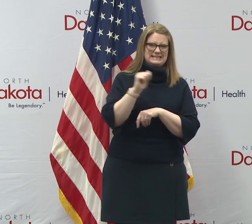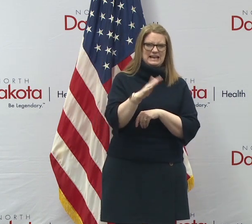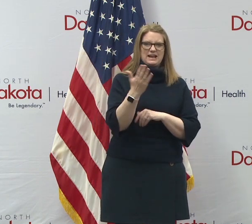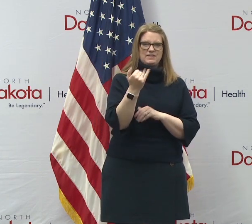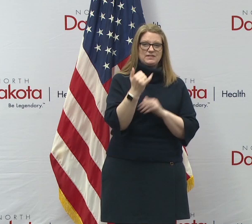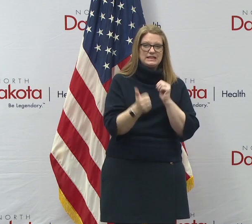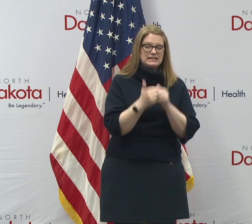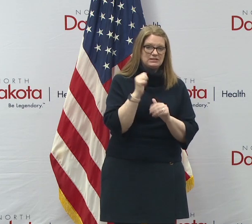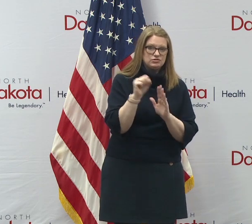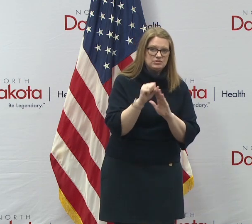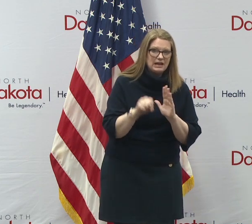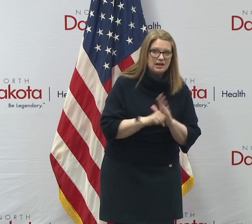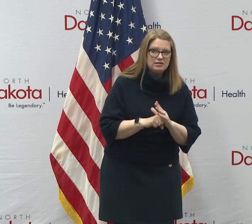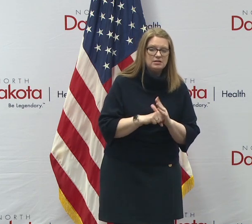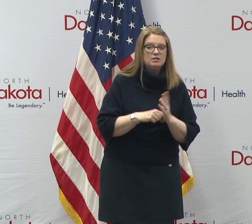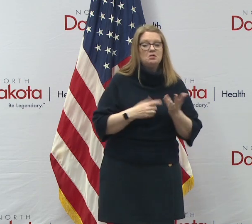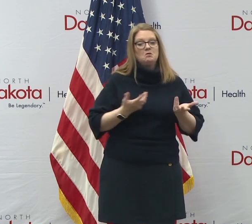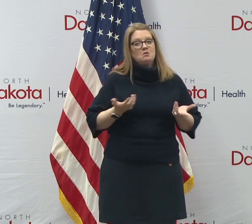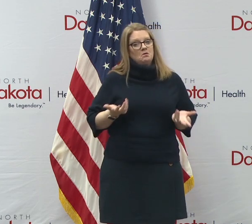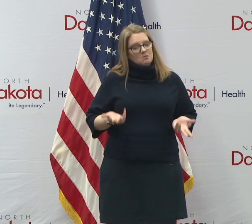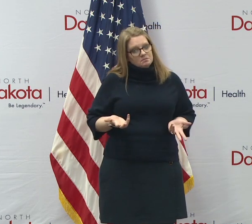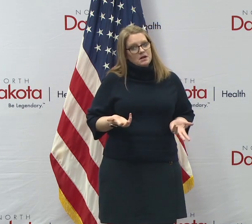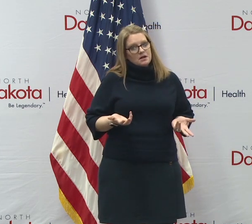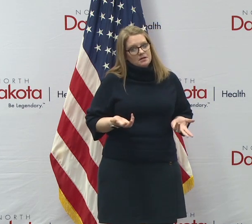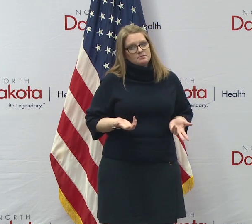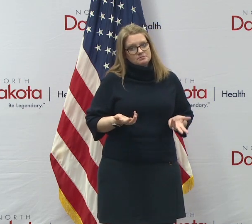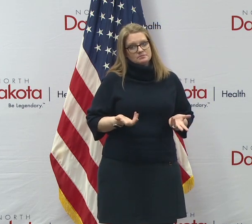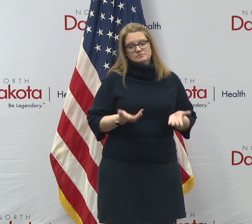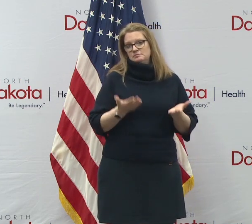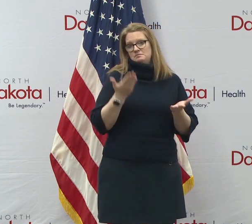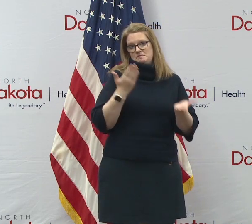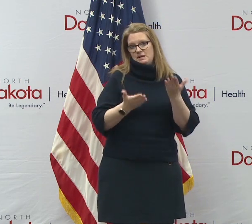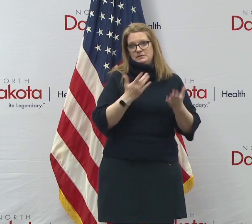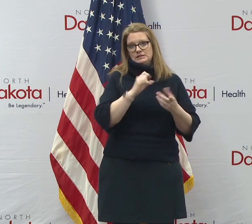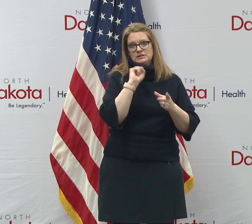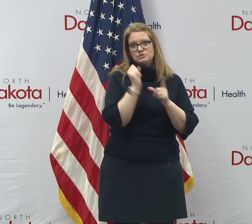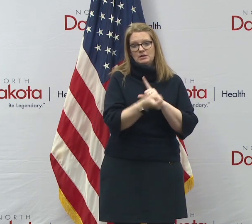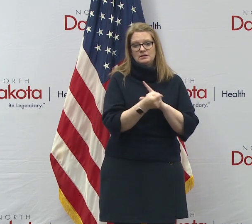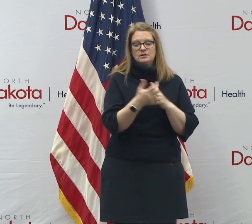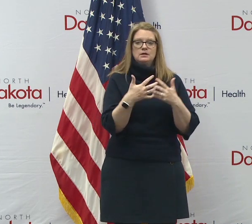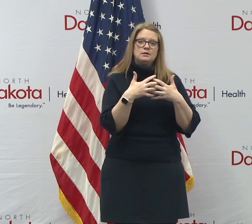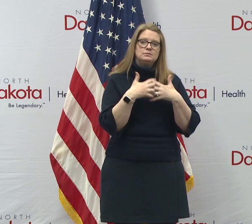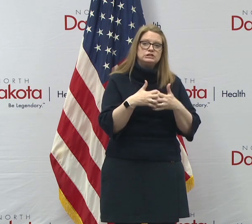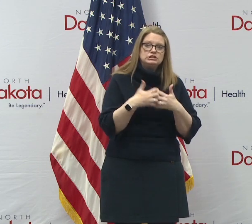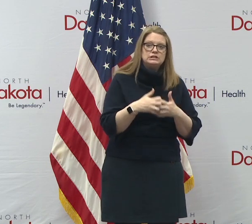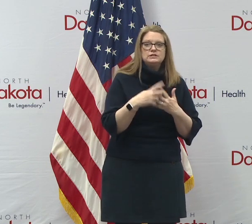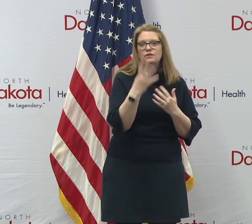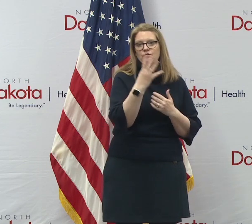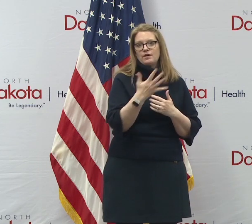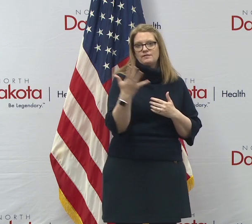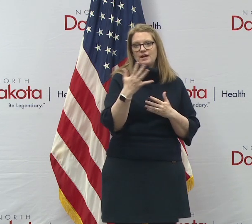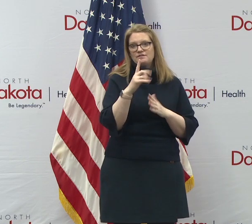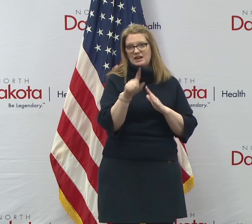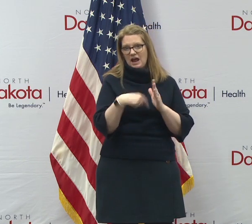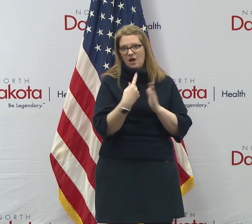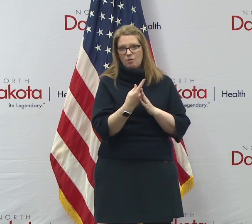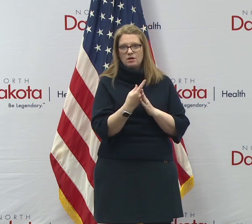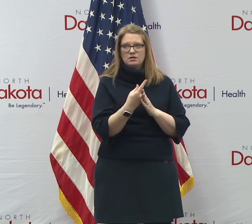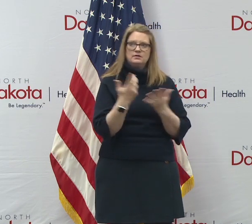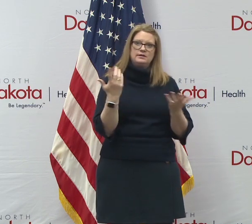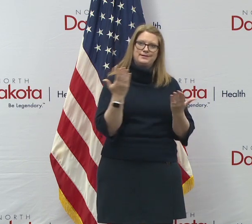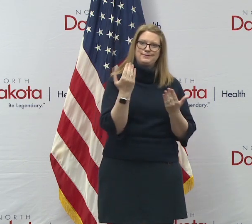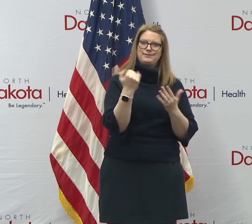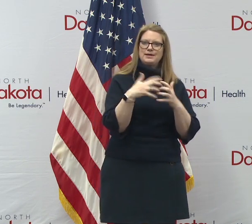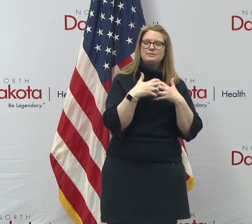state. So we could, uh, you know, go into a situation where if you had those machines at four or five an hour times 15 machines, you could go into a